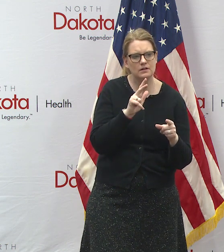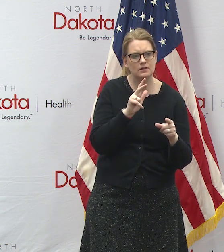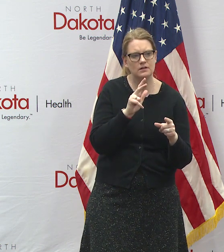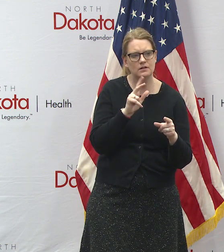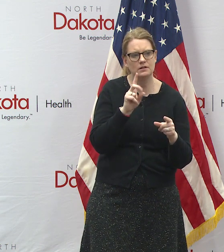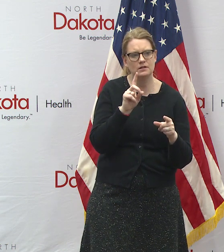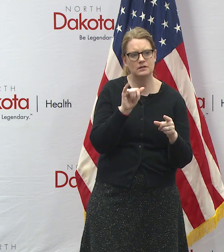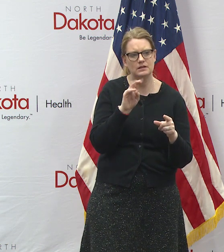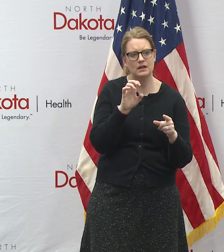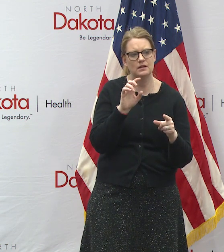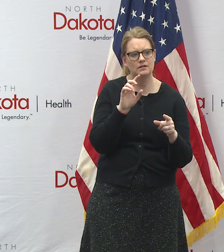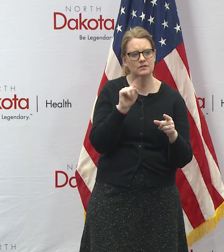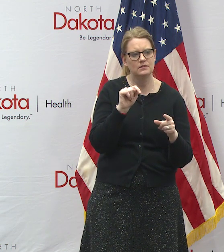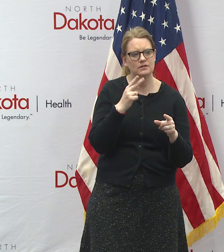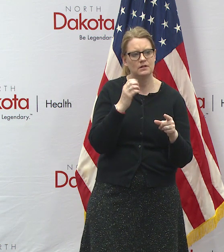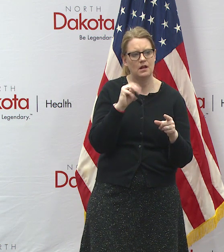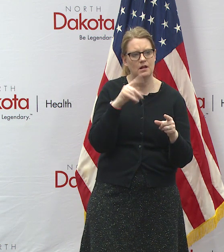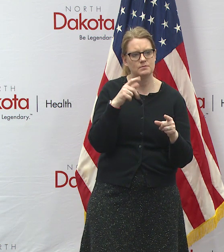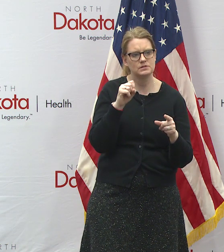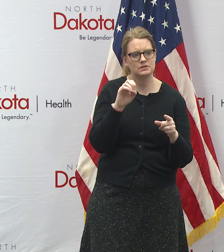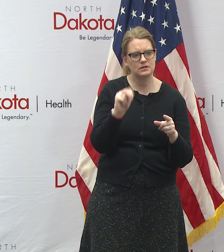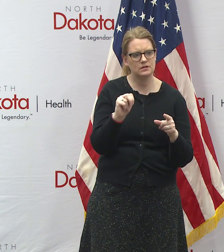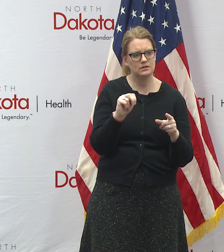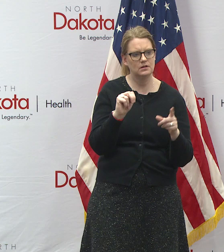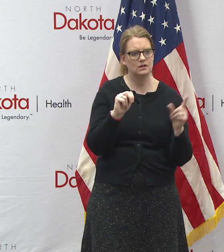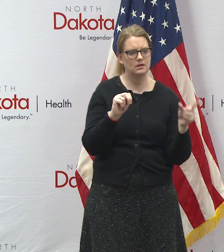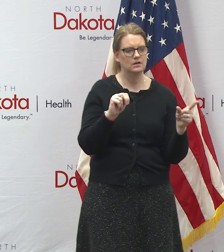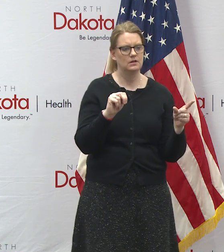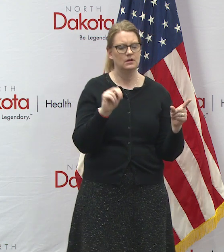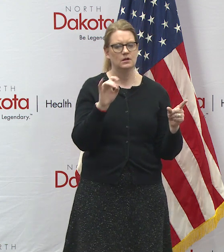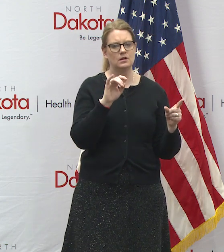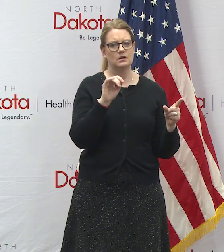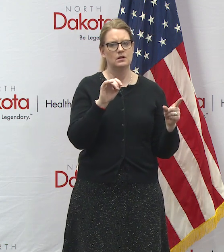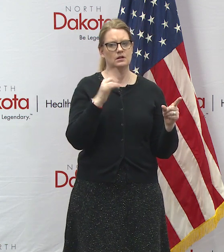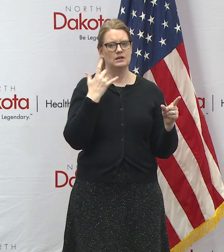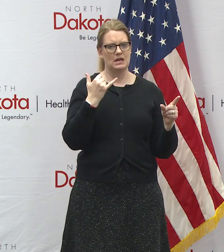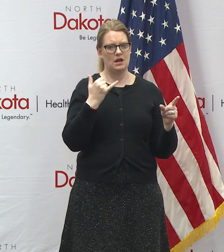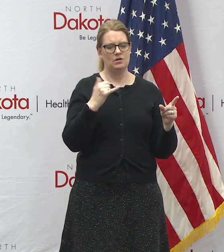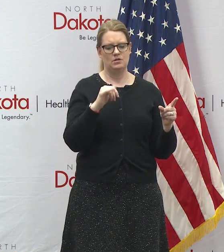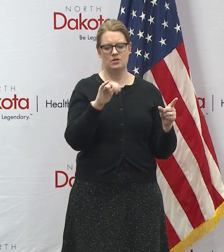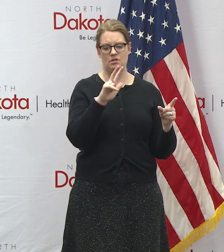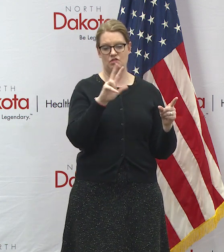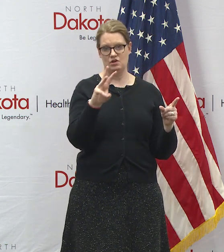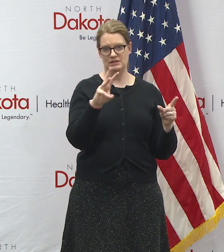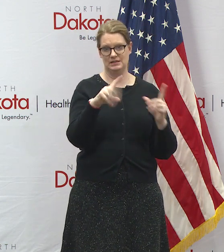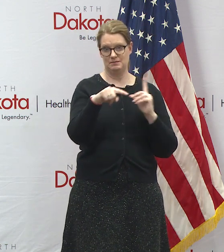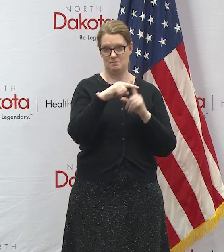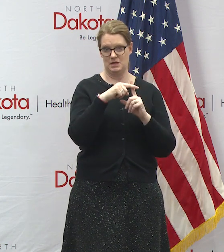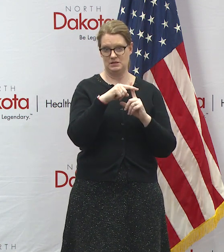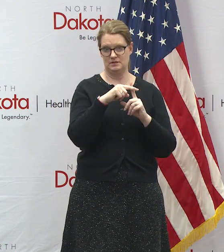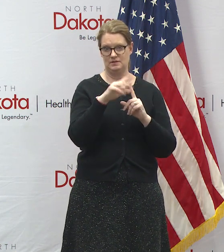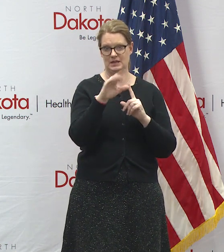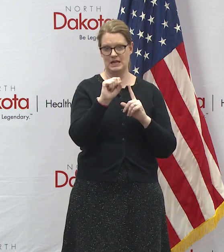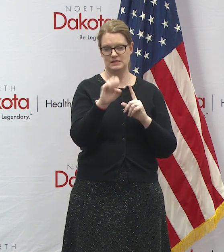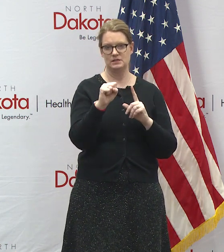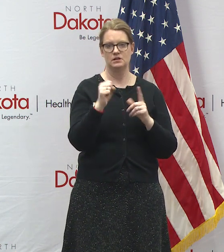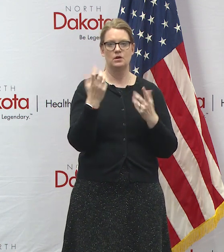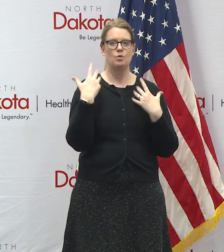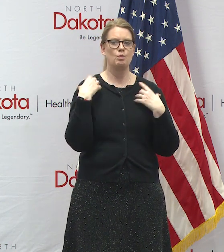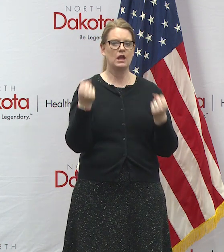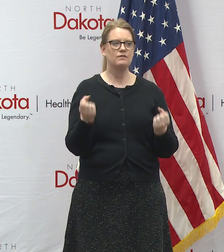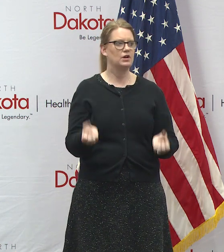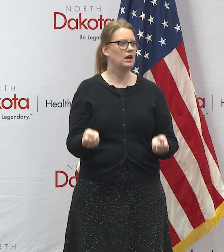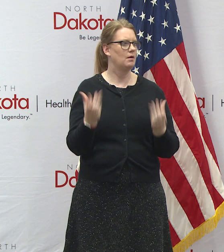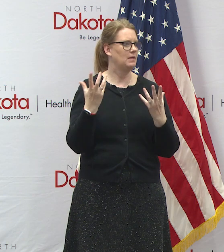how many are recovered question was we have 30 we have 36 positive and the question is how many has recovered